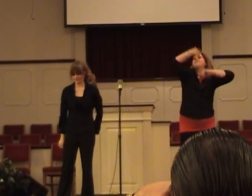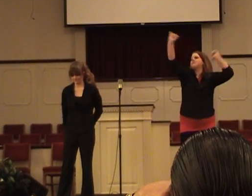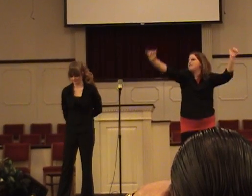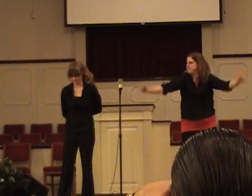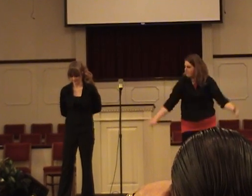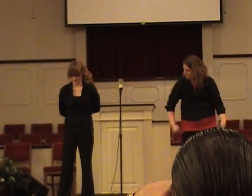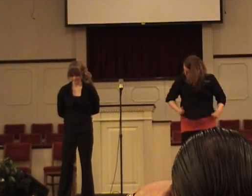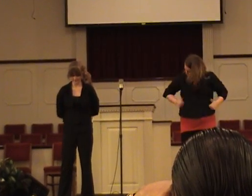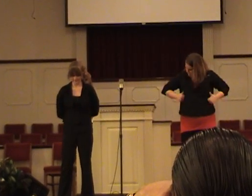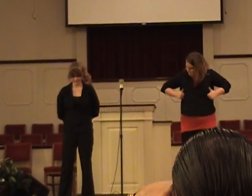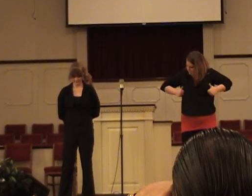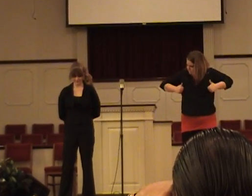is alive,